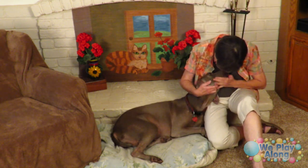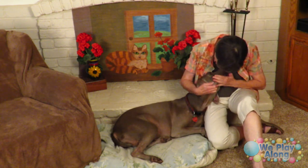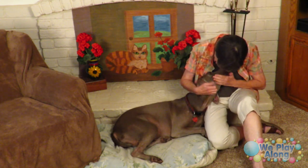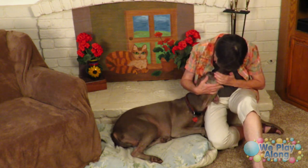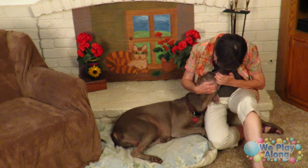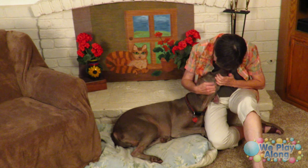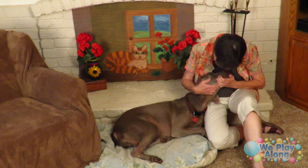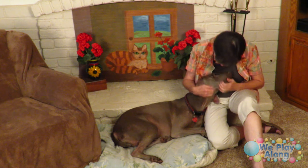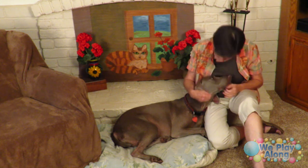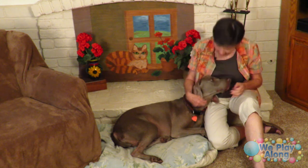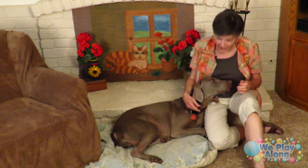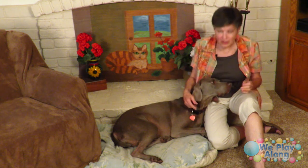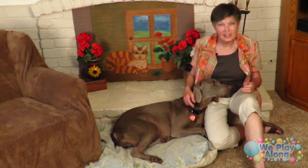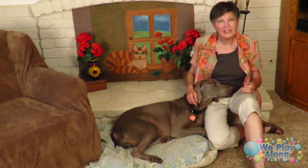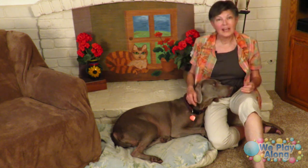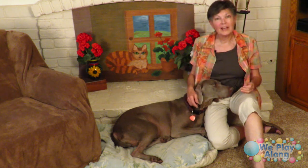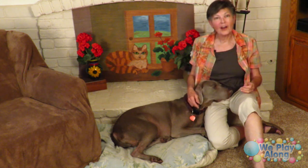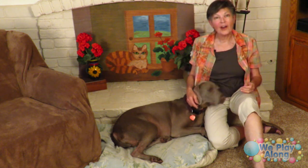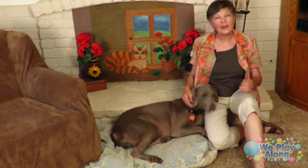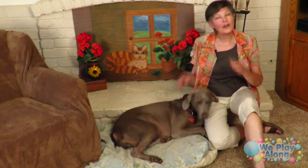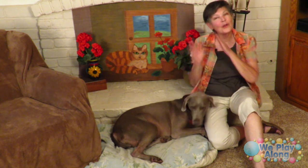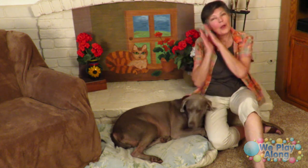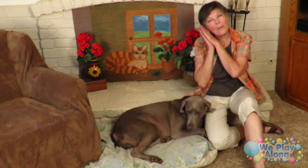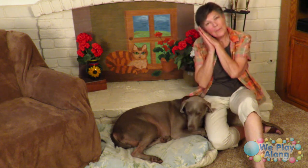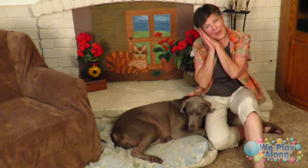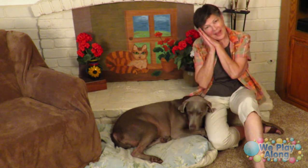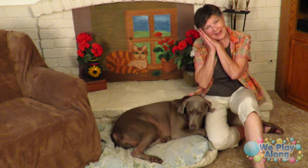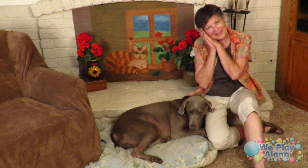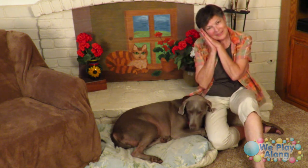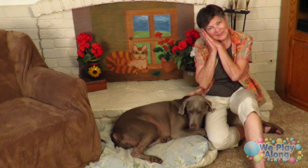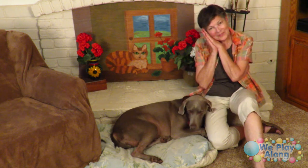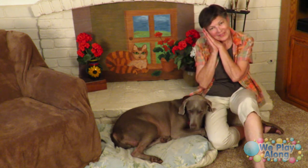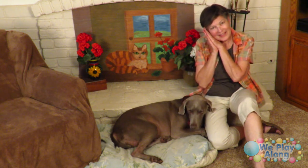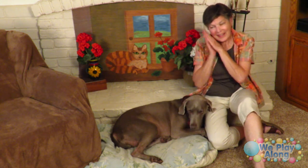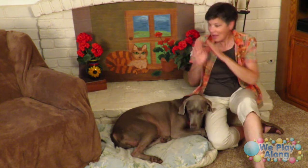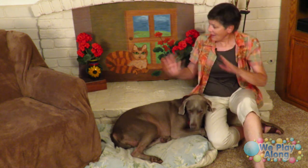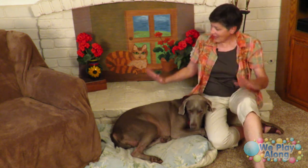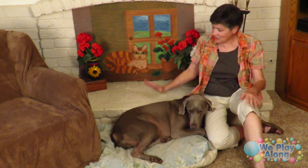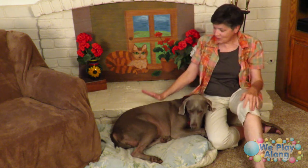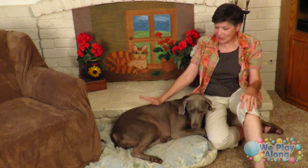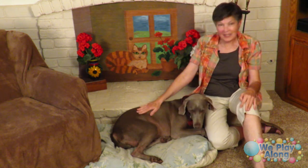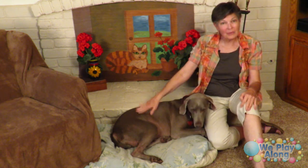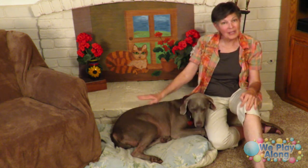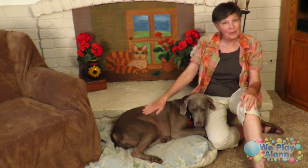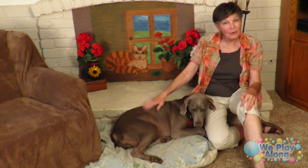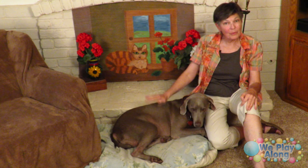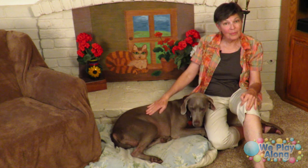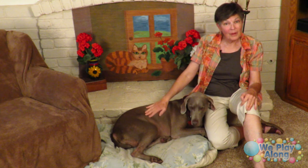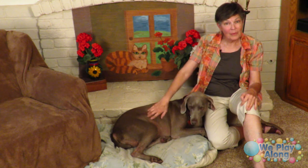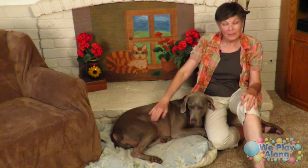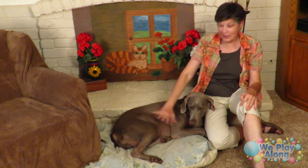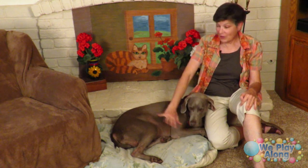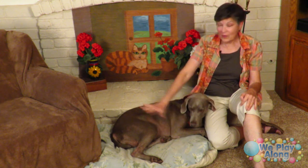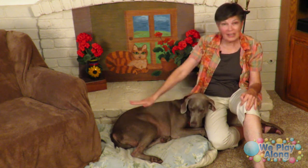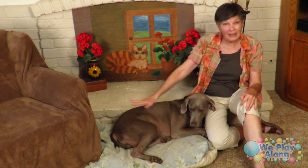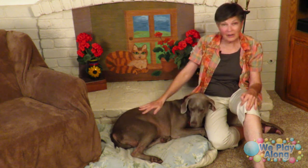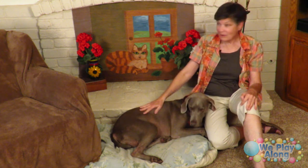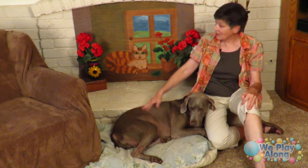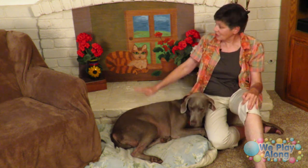yes and she's laying on her bed and that's where she we keep her pillow here because